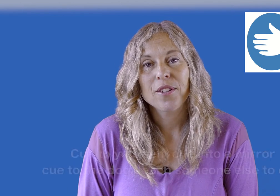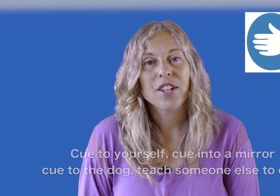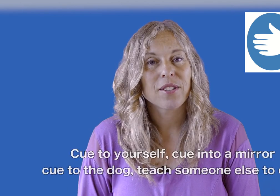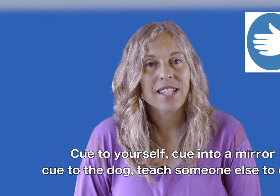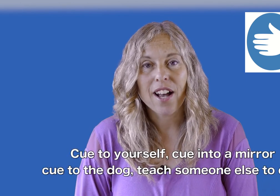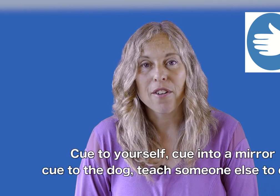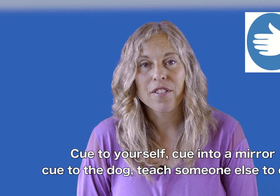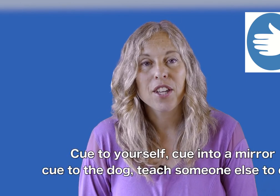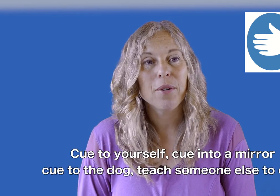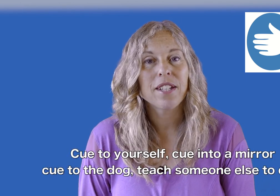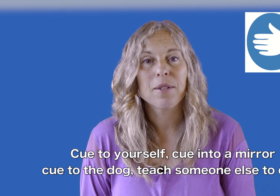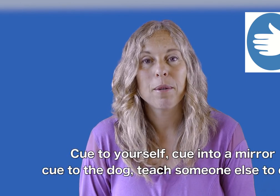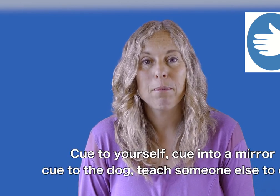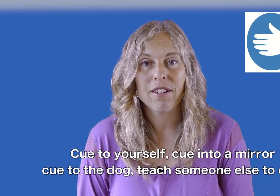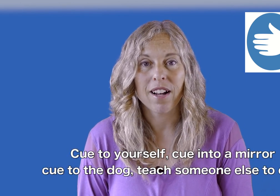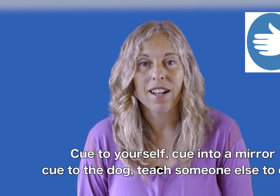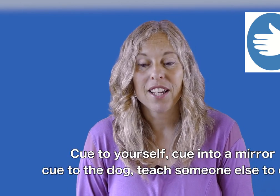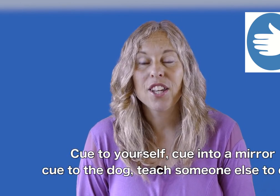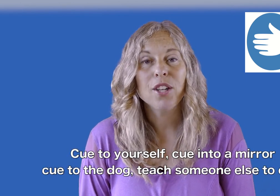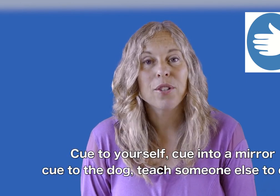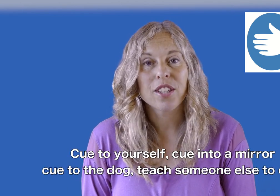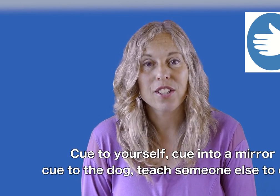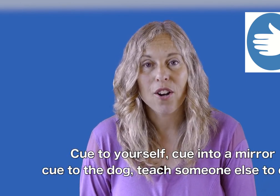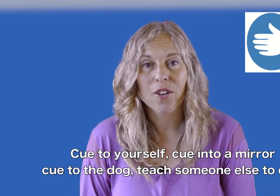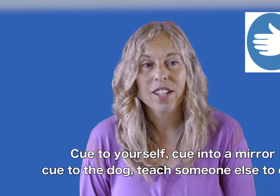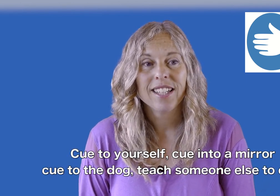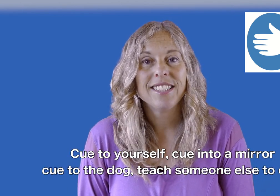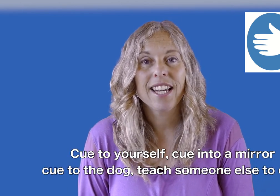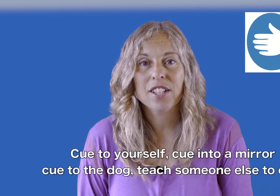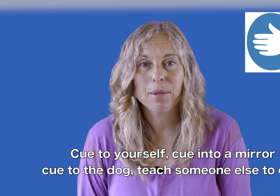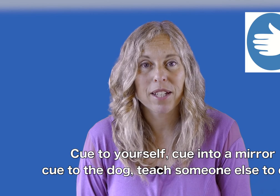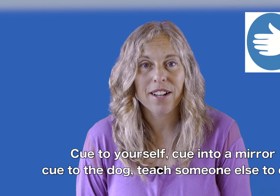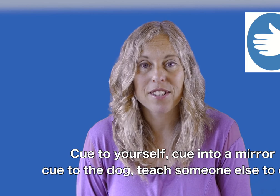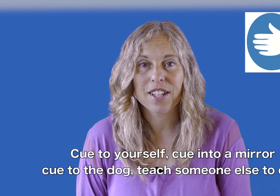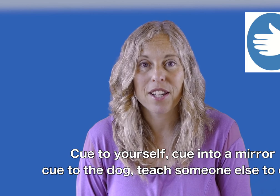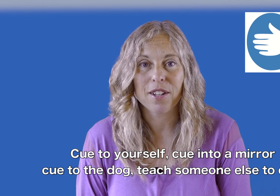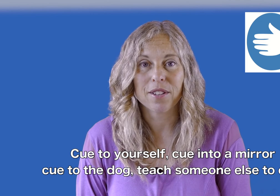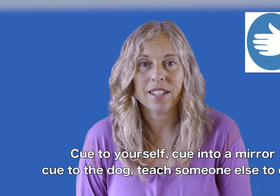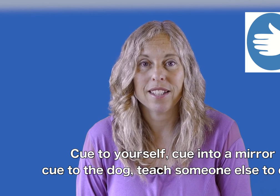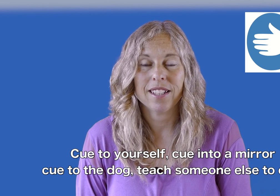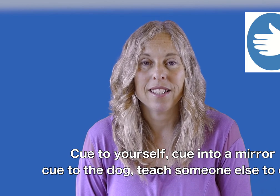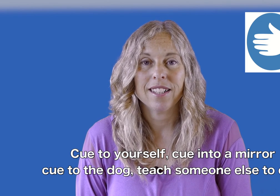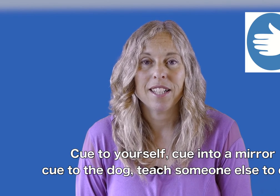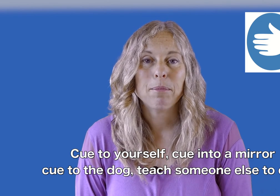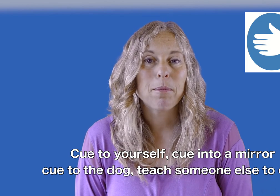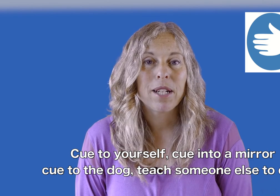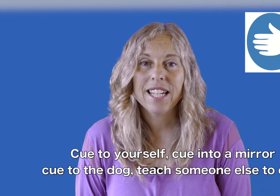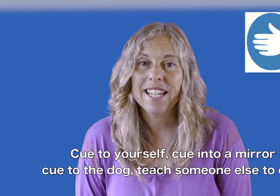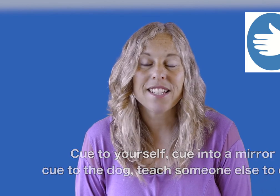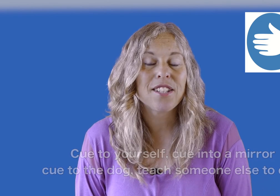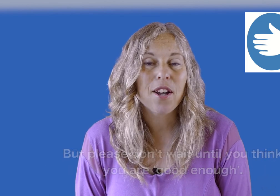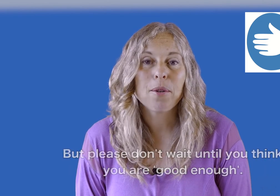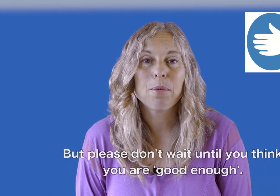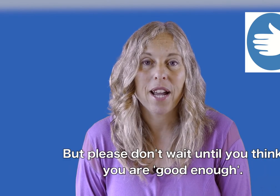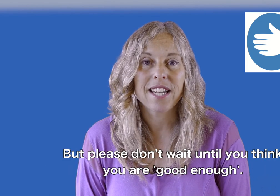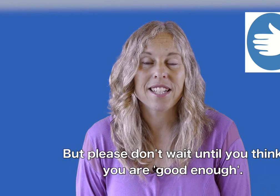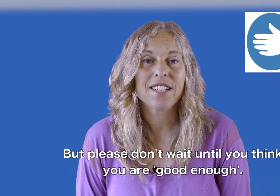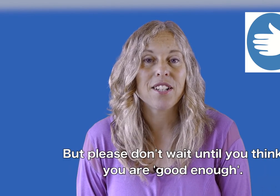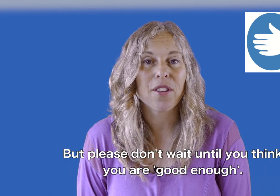to yourself cue into a mirror cue to the dog teach someone else to cue but please don't wait until you